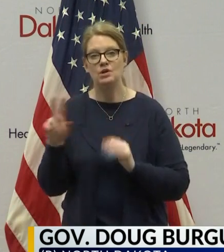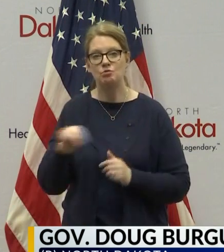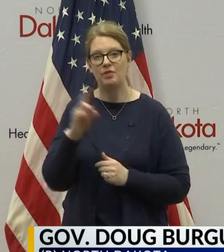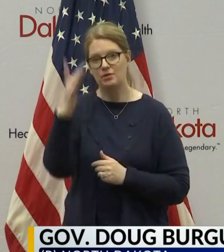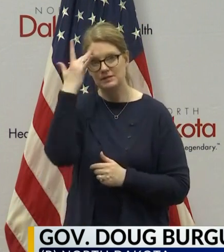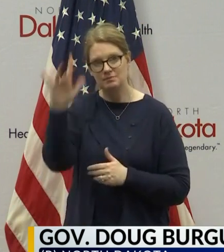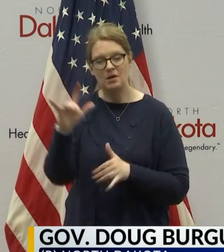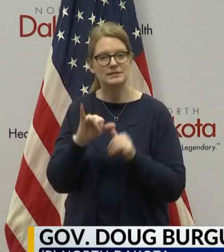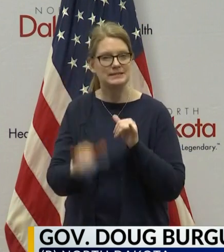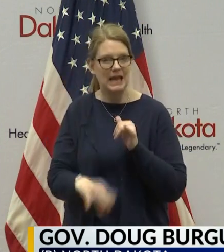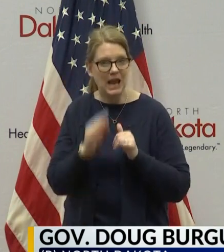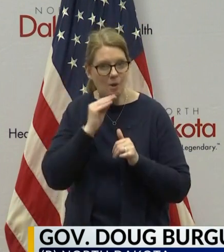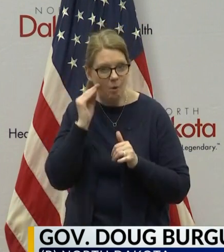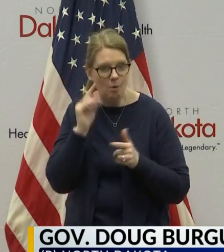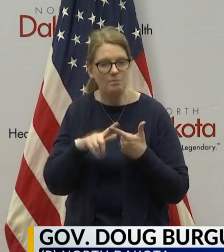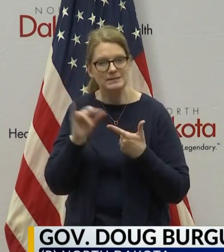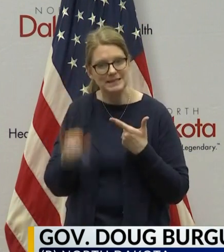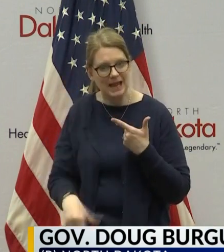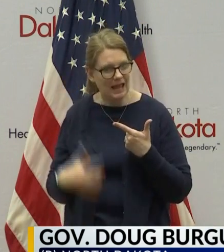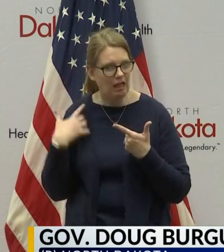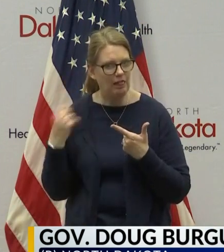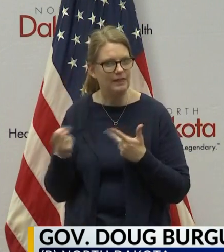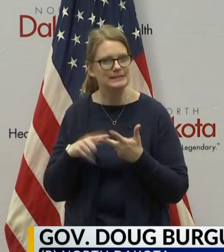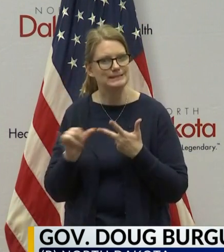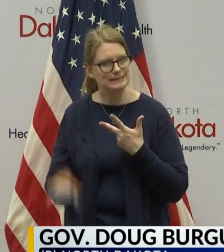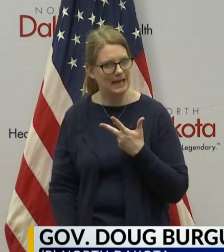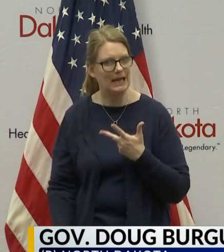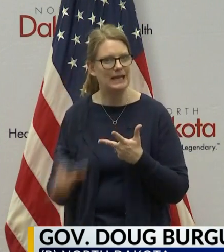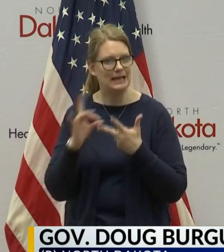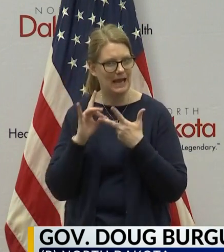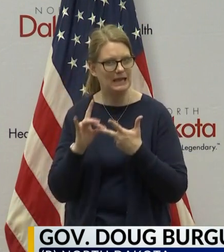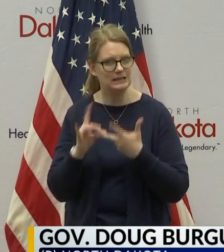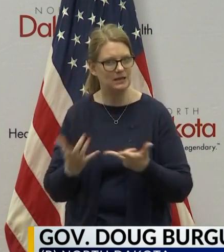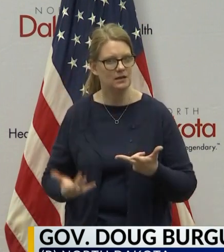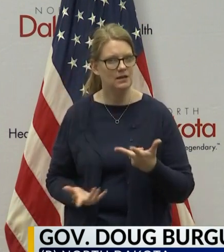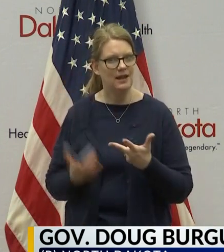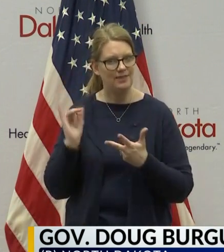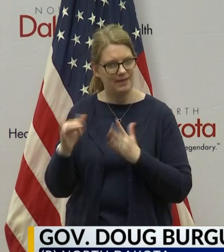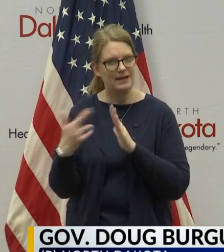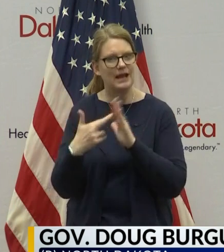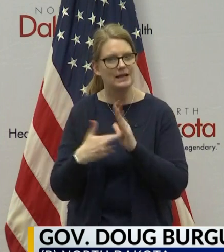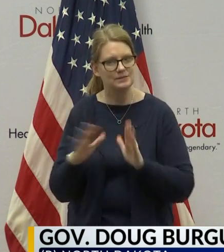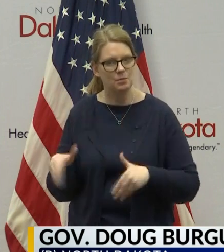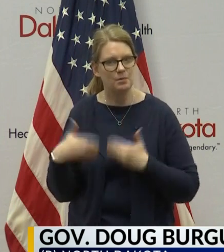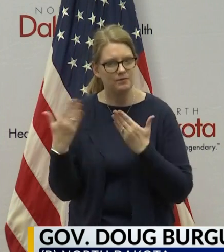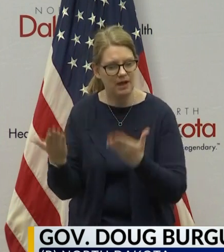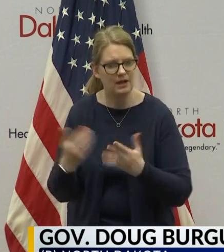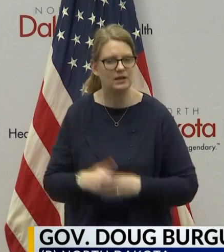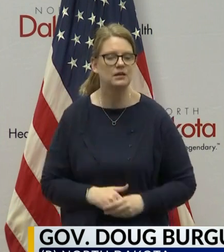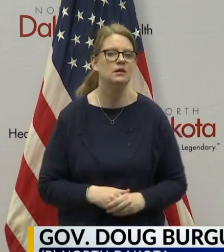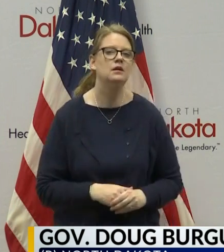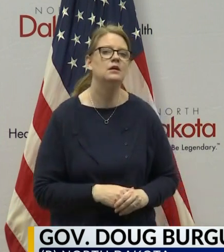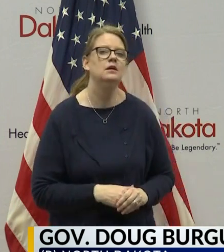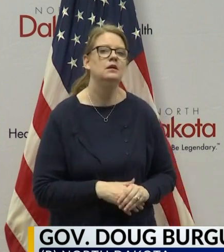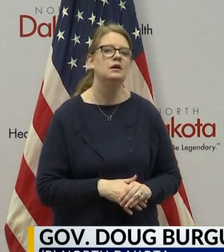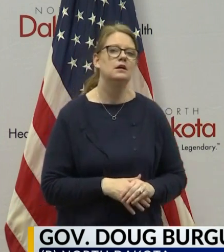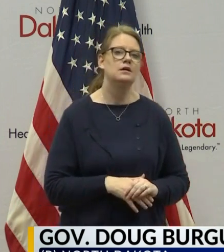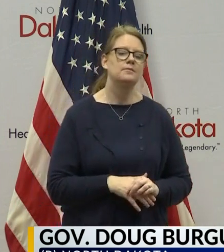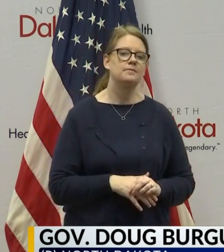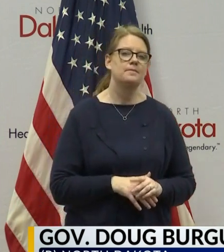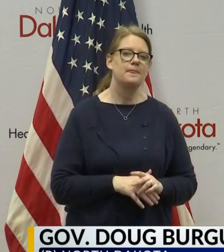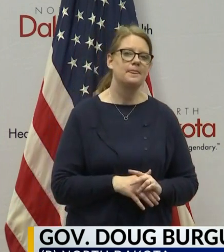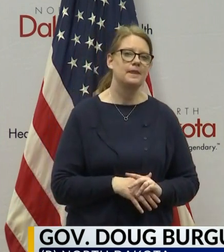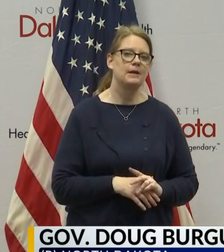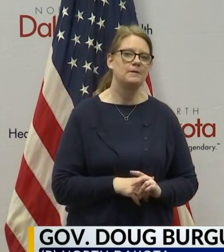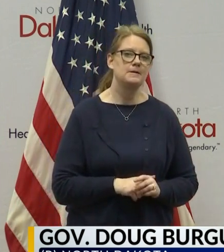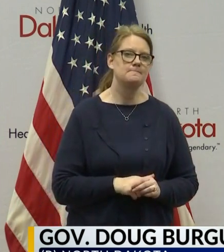stay home, stay healthy, stay connected guidance that we're providing. Another thing that they announced was that the